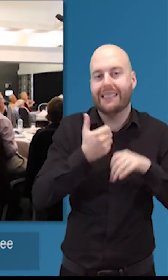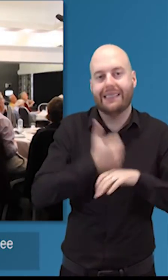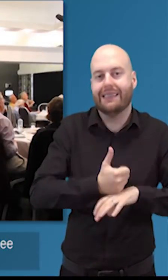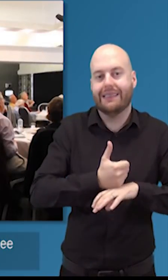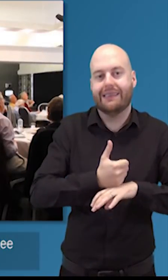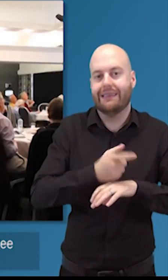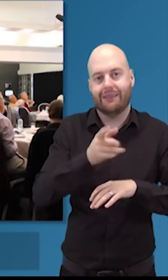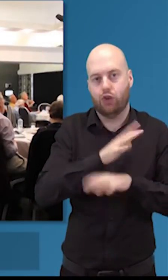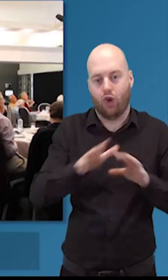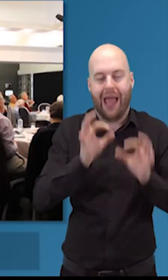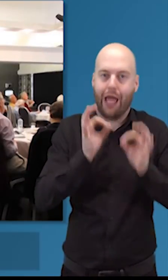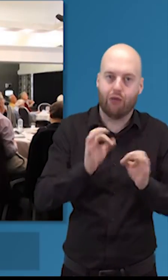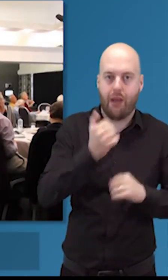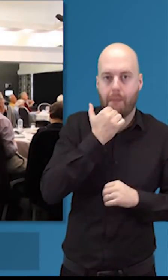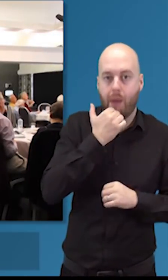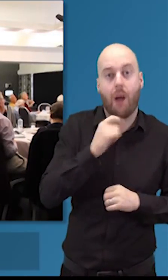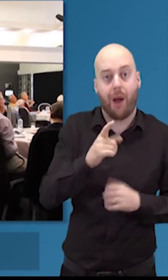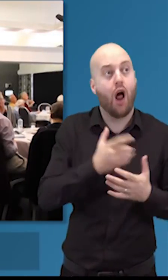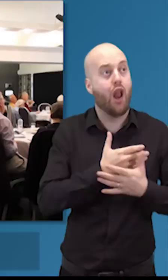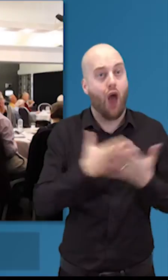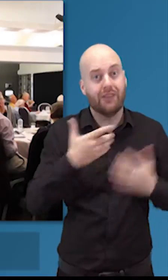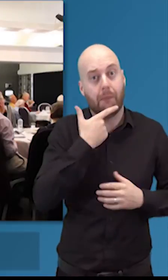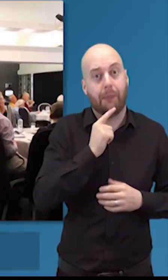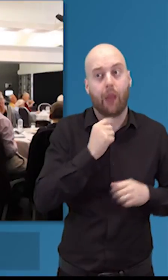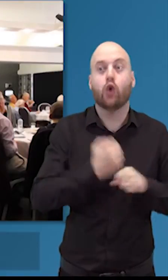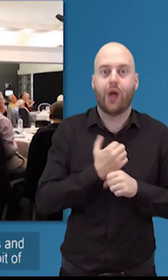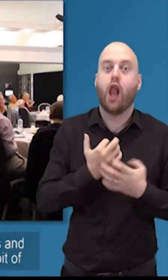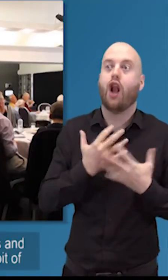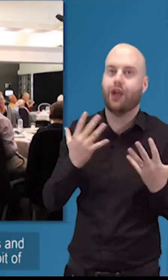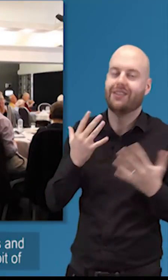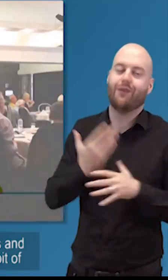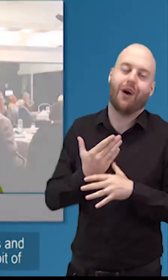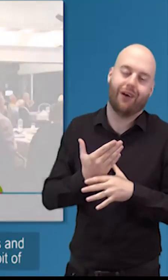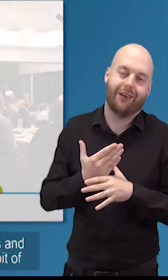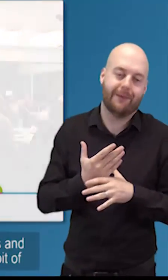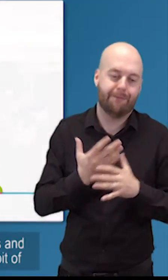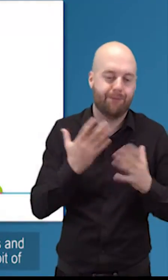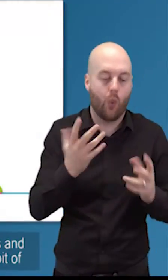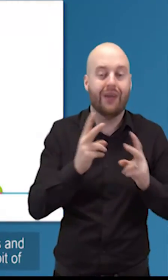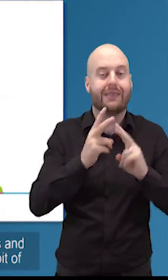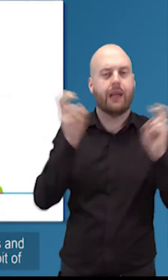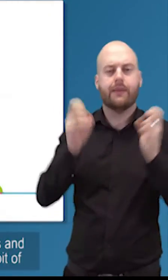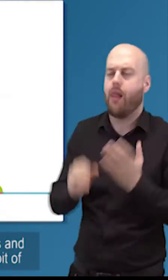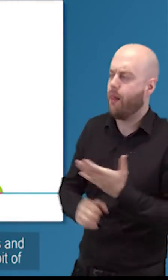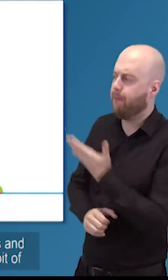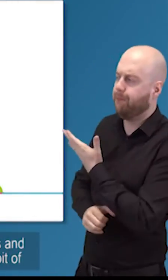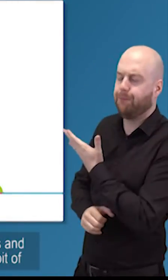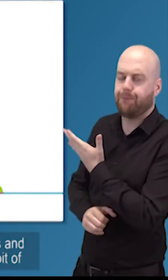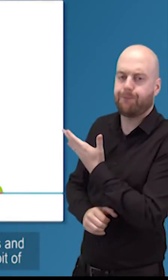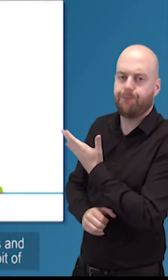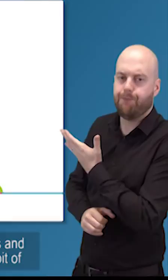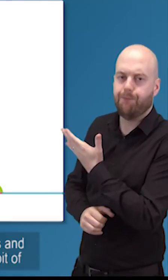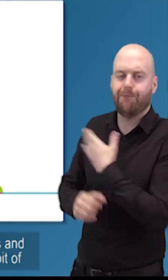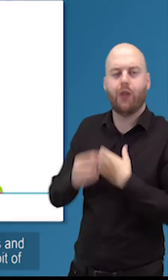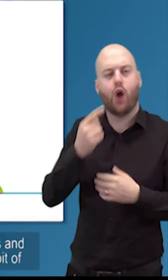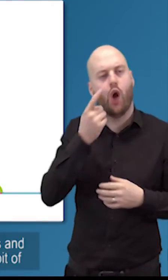it's not an accurate figure but that's a lot of people doing a lot of work so the title of this of the presentation was looking